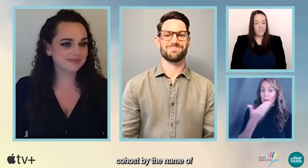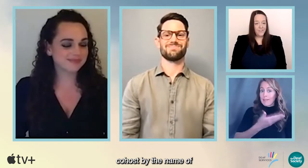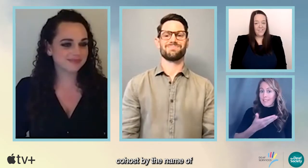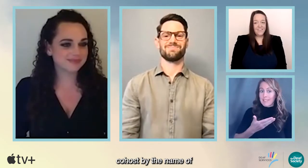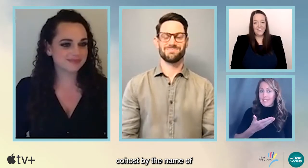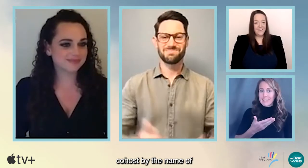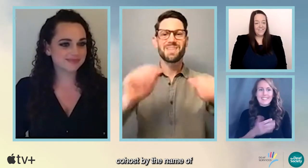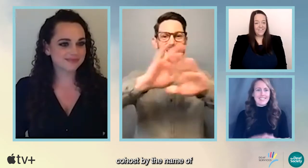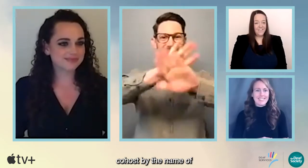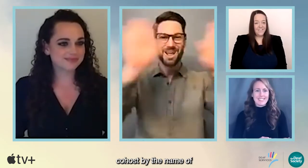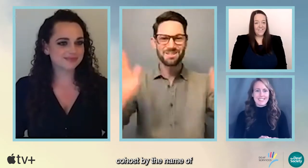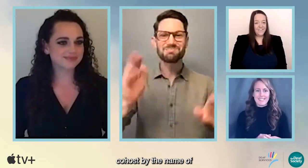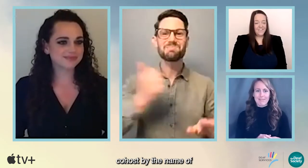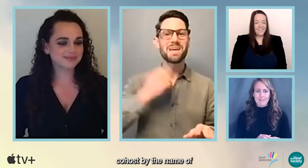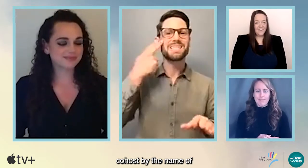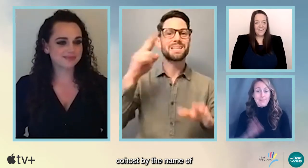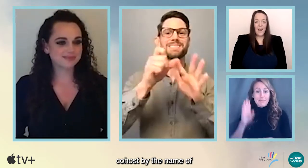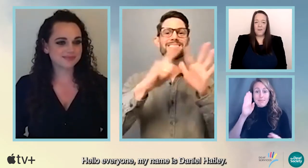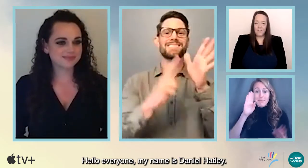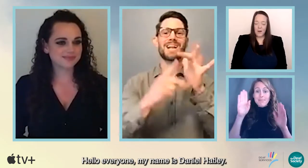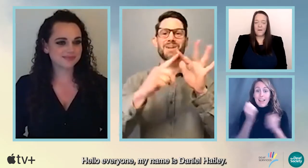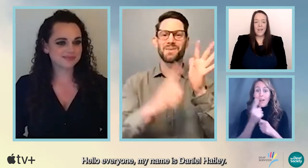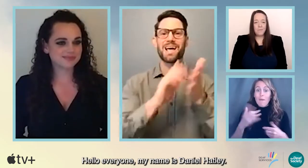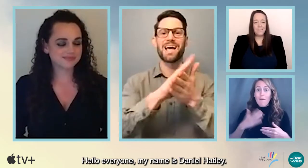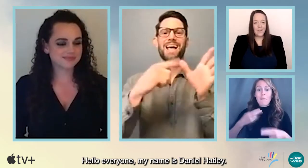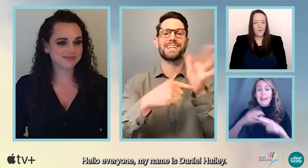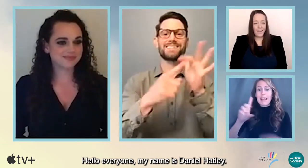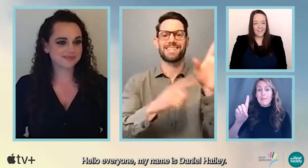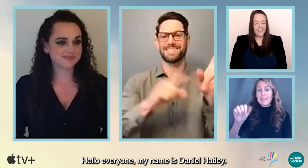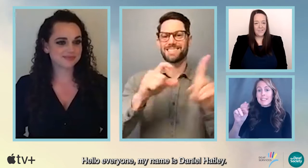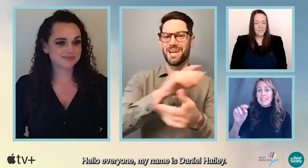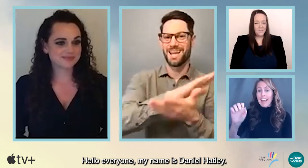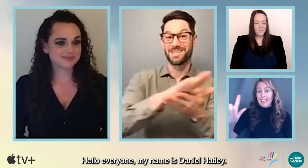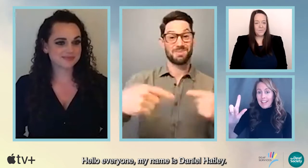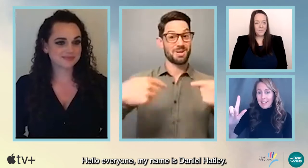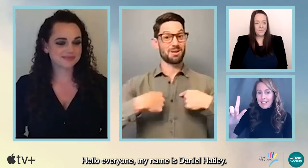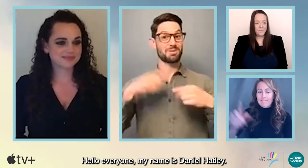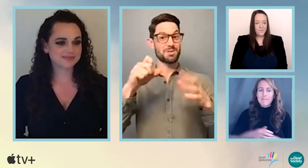of... Hello, everyone. My name is Daniel Haightley.